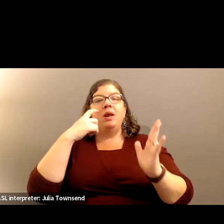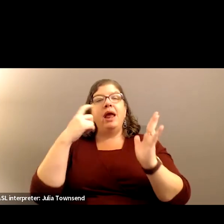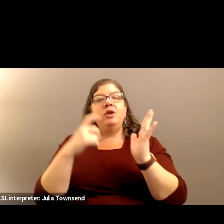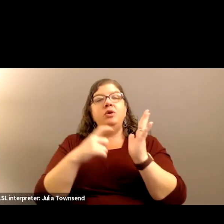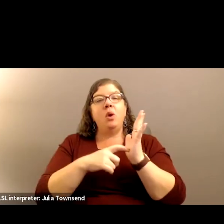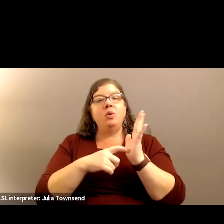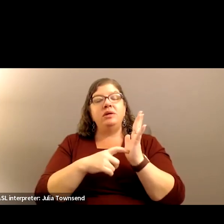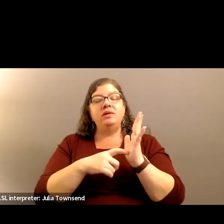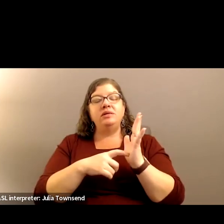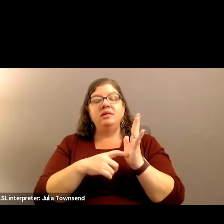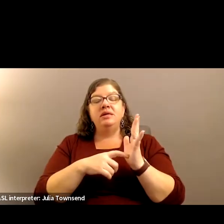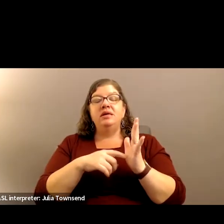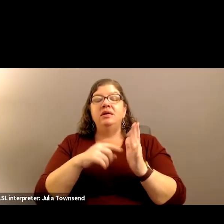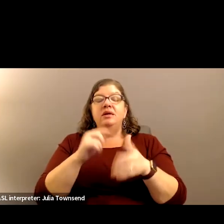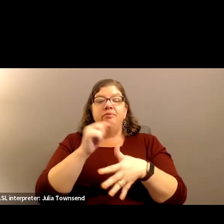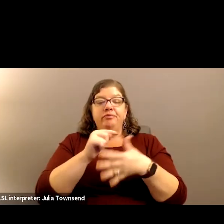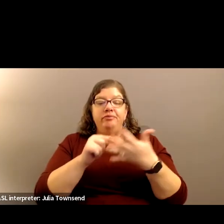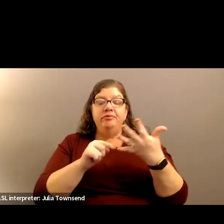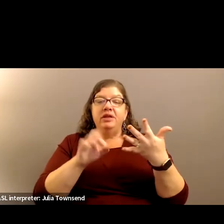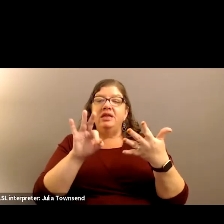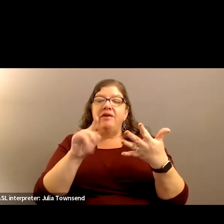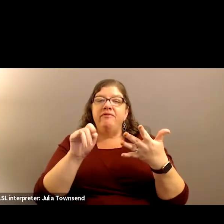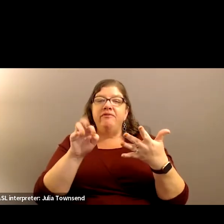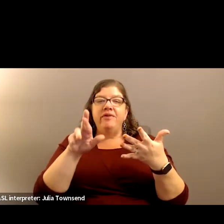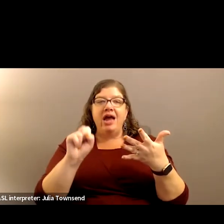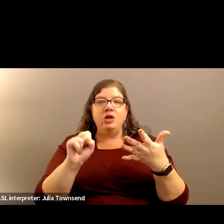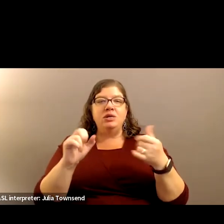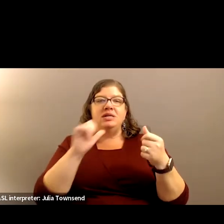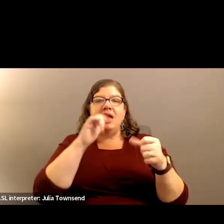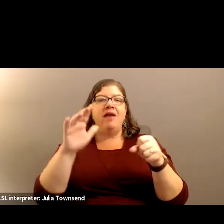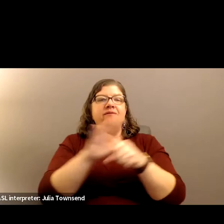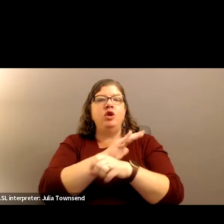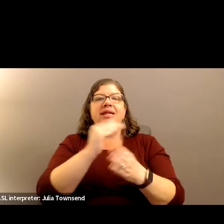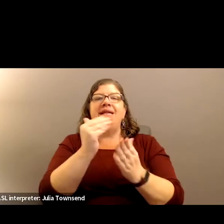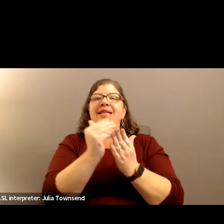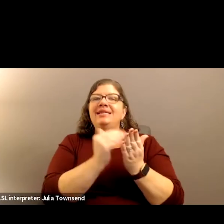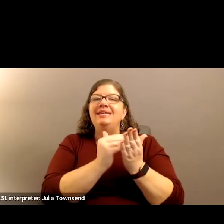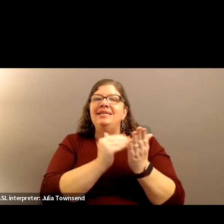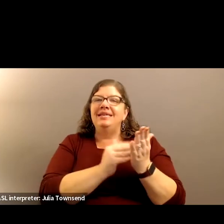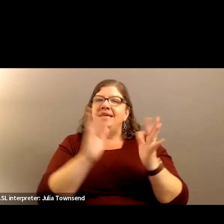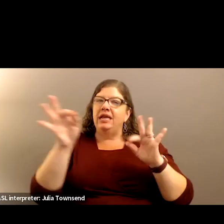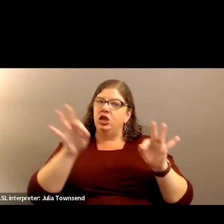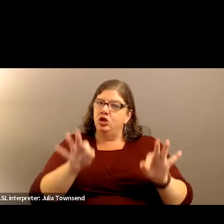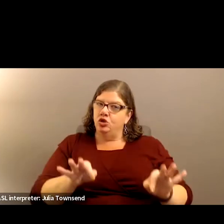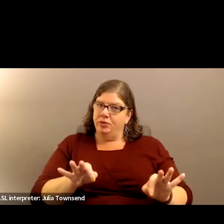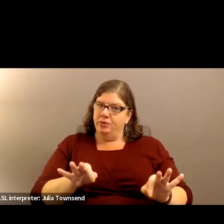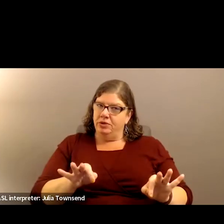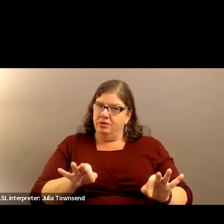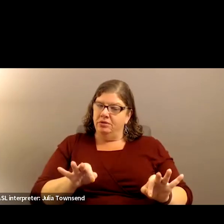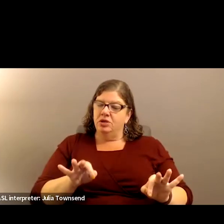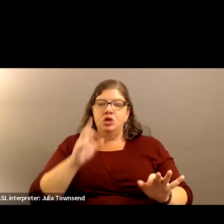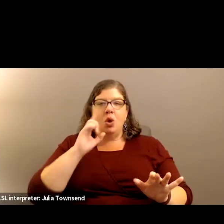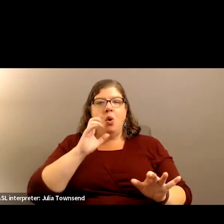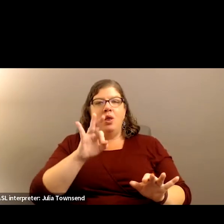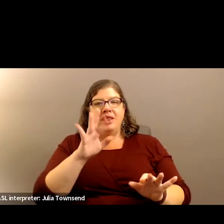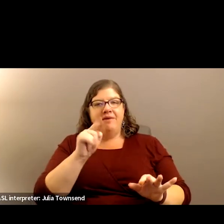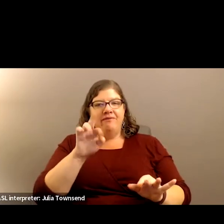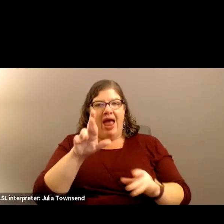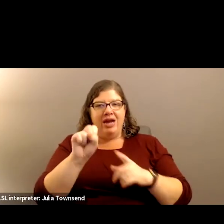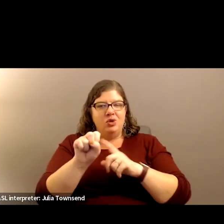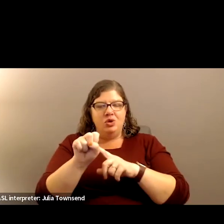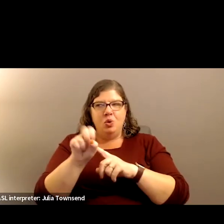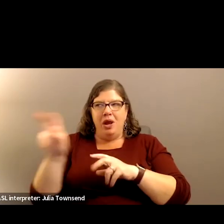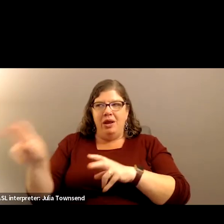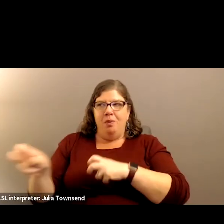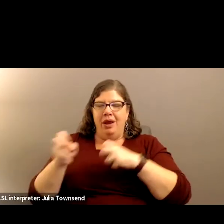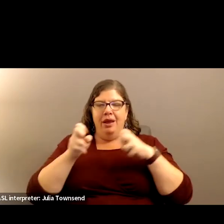is that the factors were not completely listed in the description. So when it pasted in there, I don't think it had room